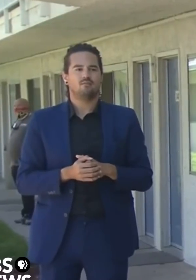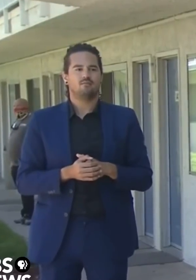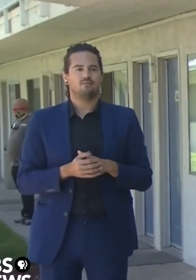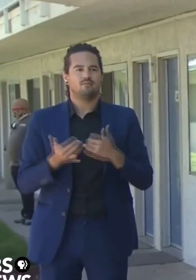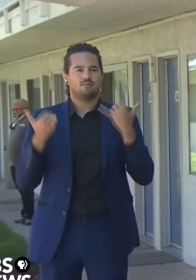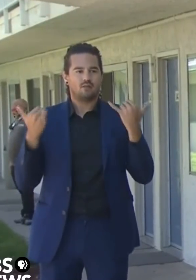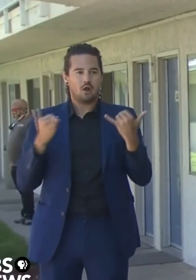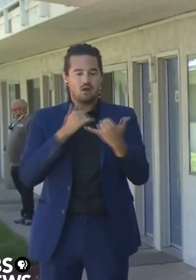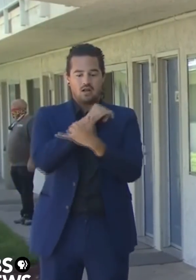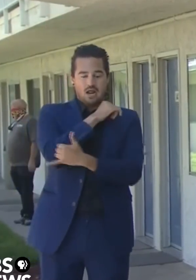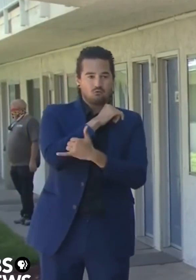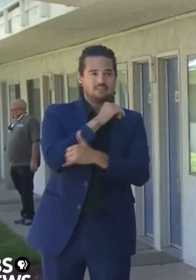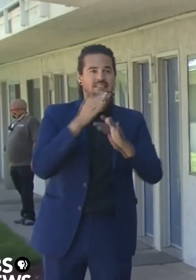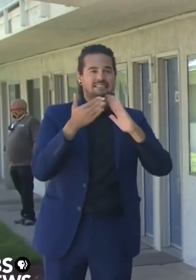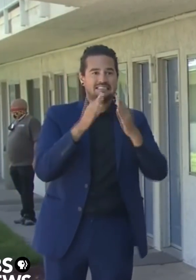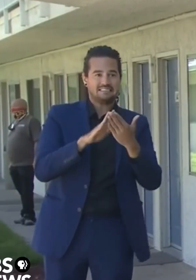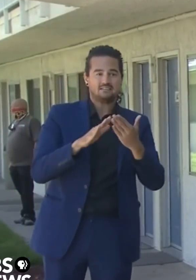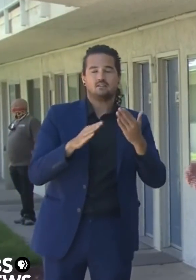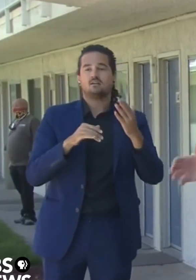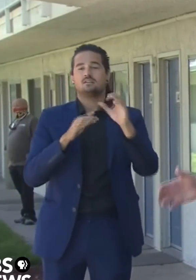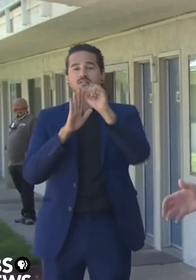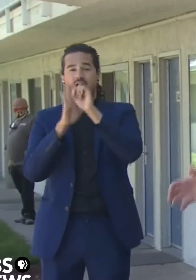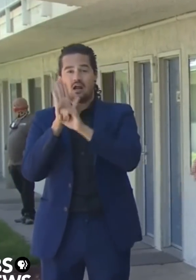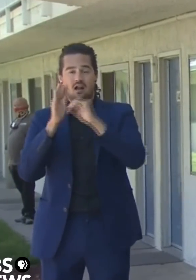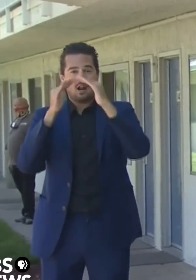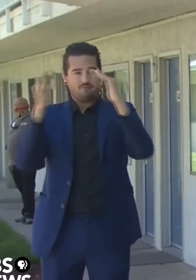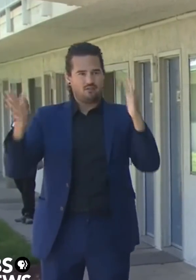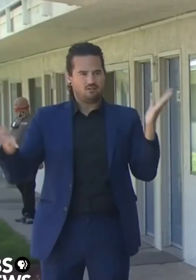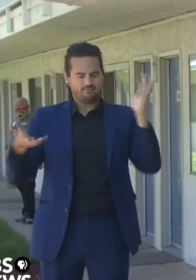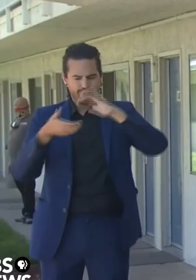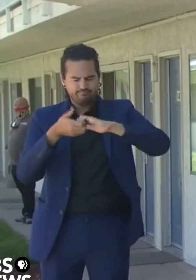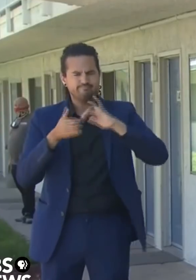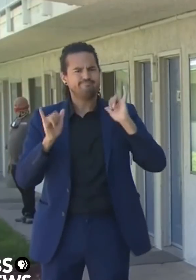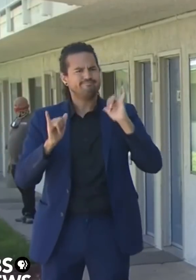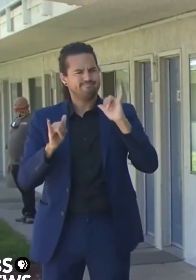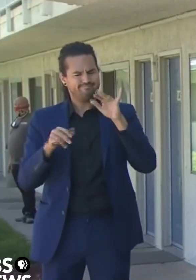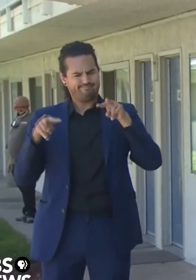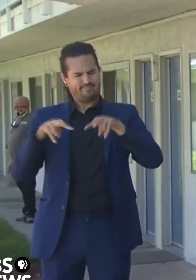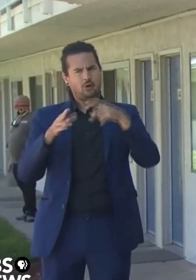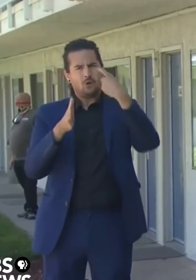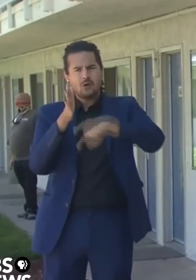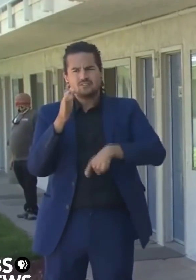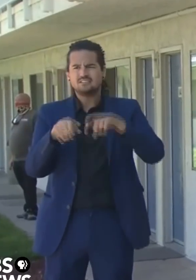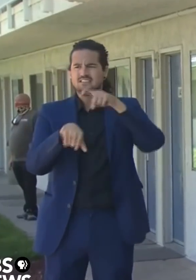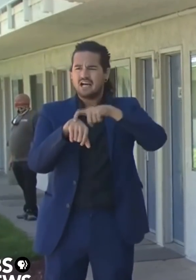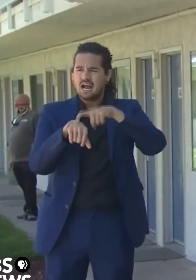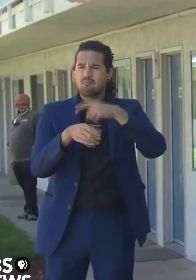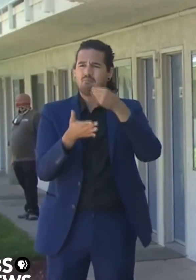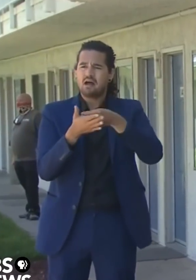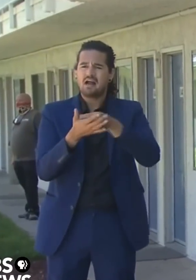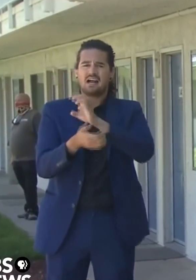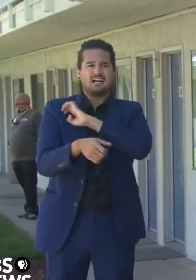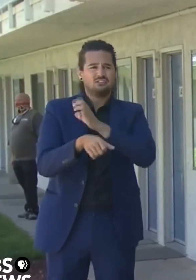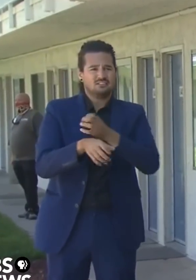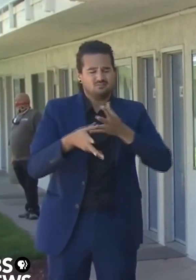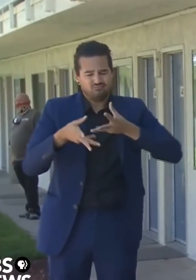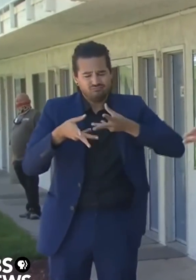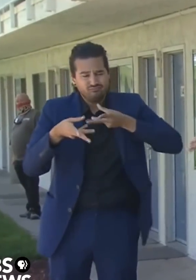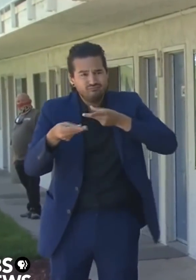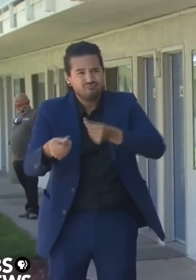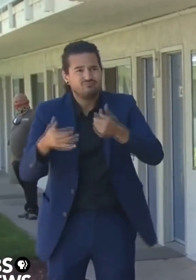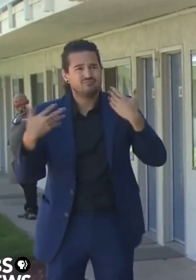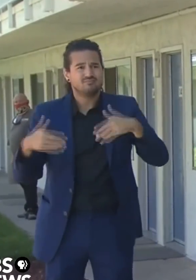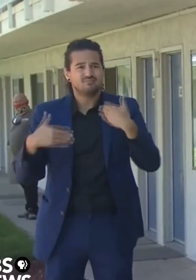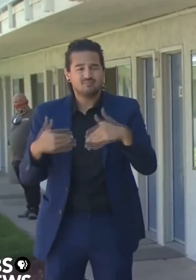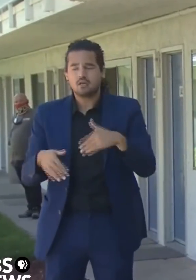money to procure a site to get the funding to acquire the site to get it set up, to